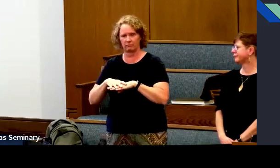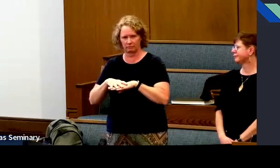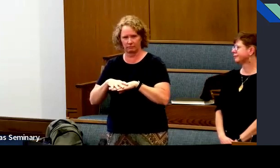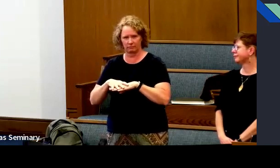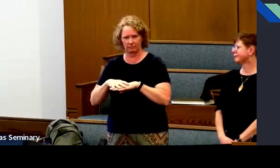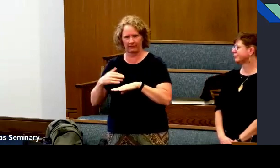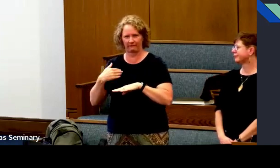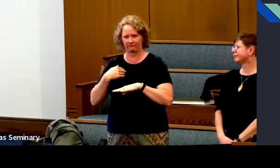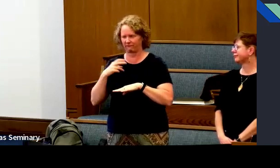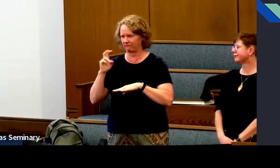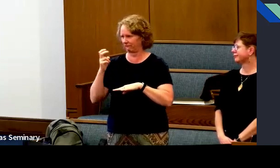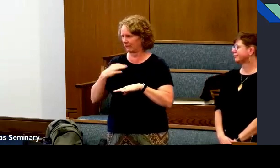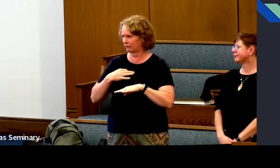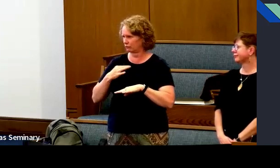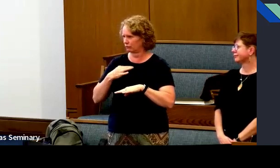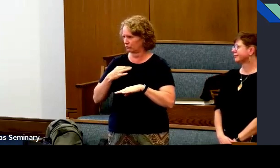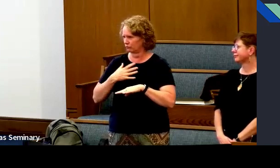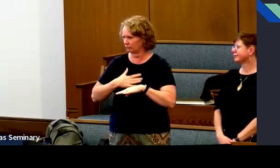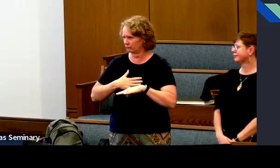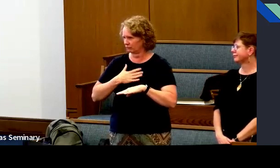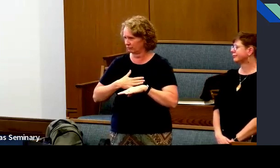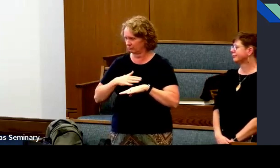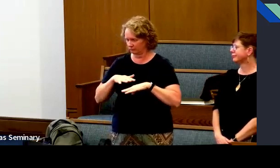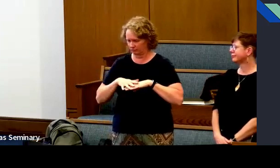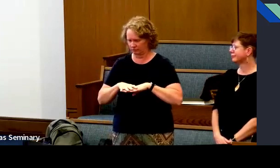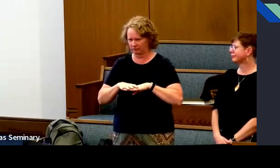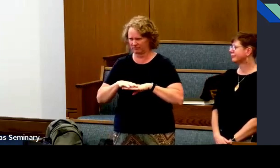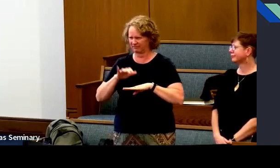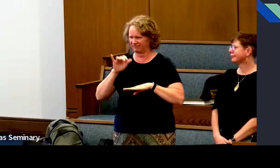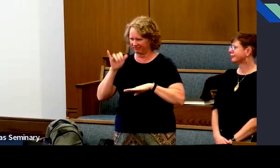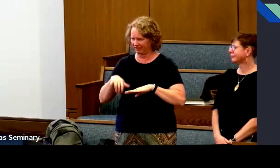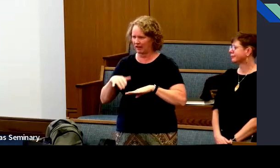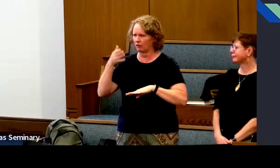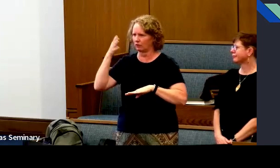Bring them together, weave them together, and you have a shirt.